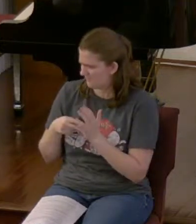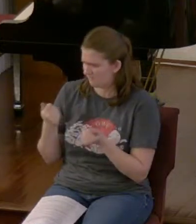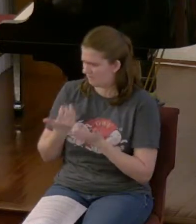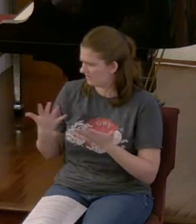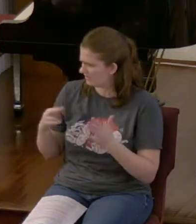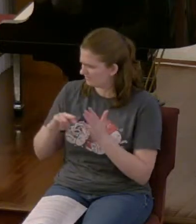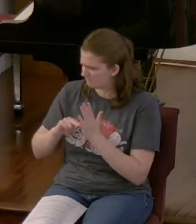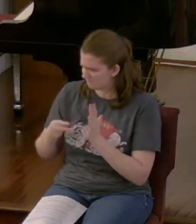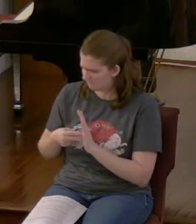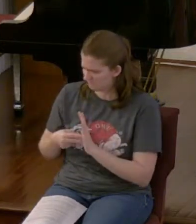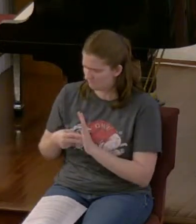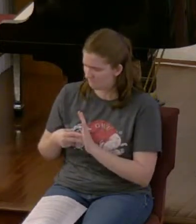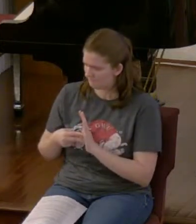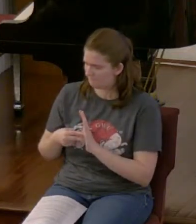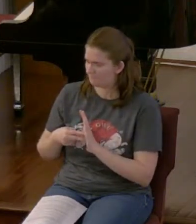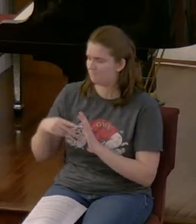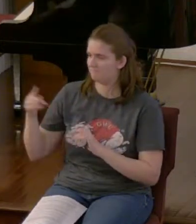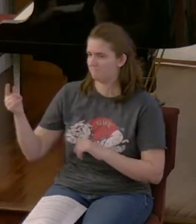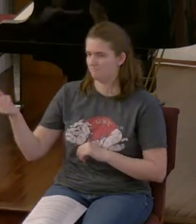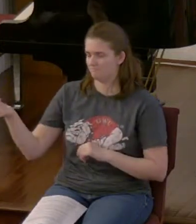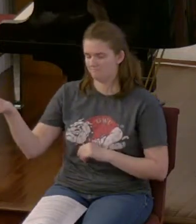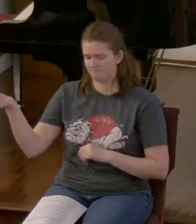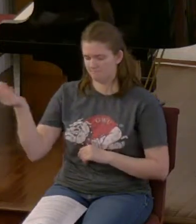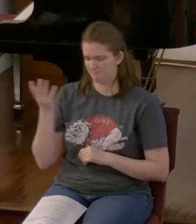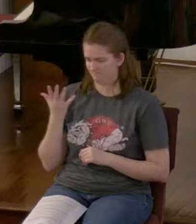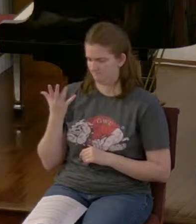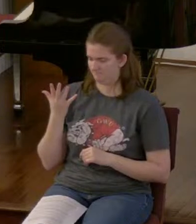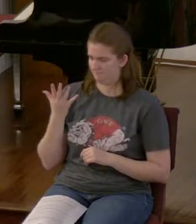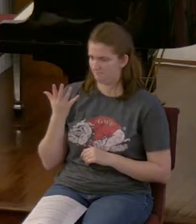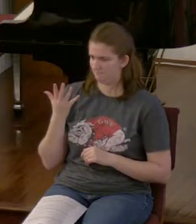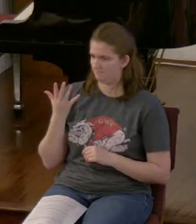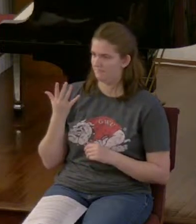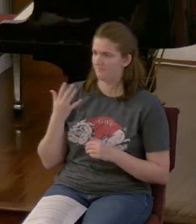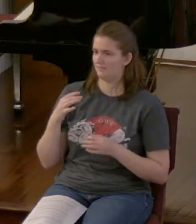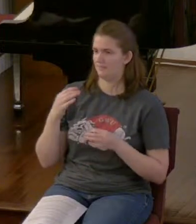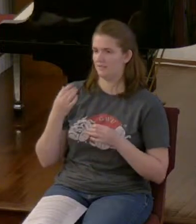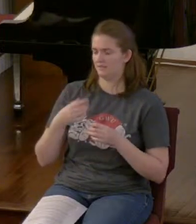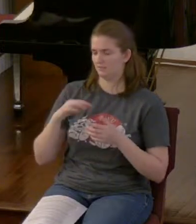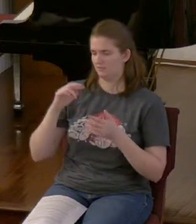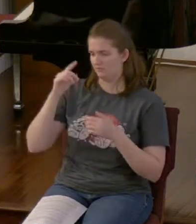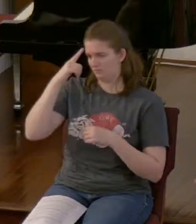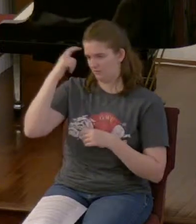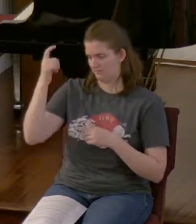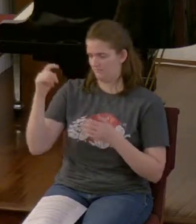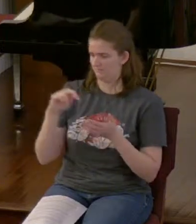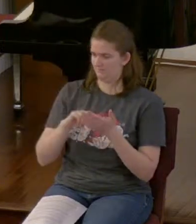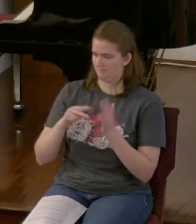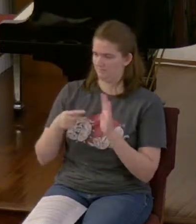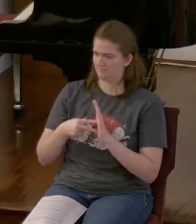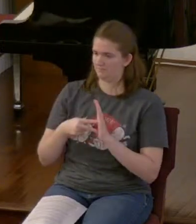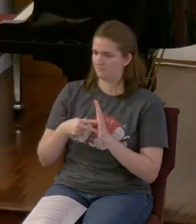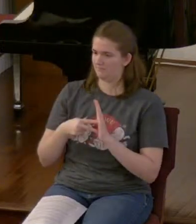this. So he told me and made known to me the interpretation of these things.